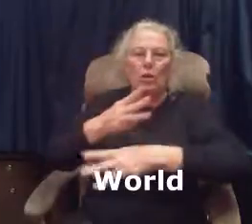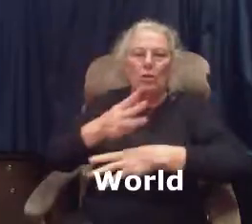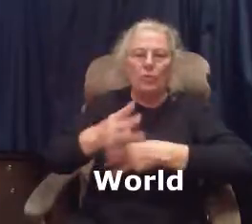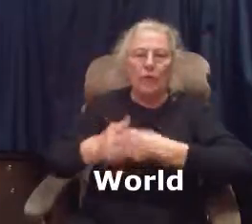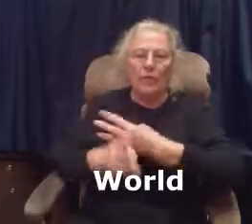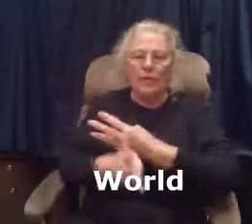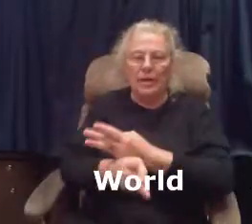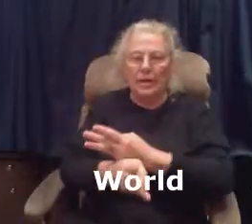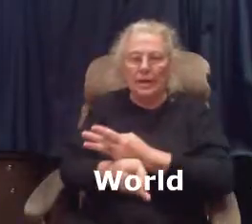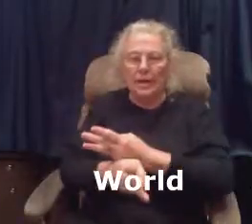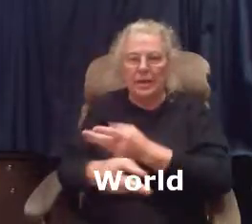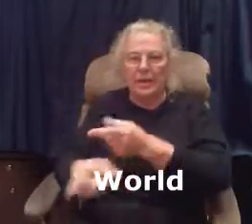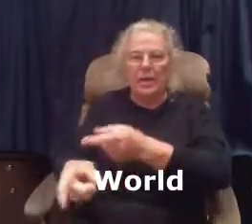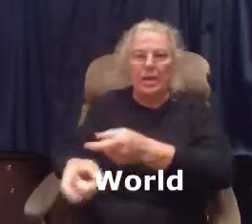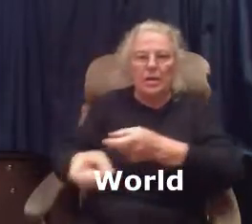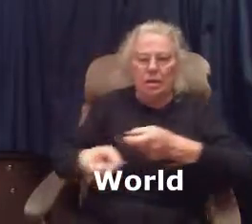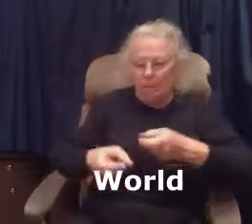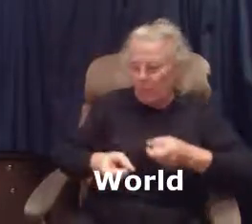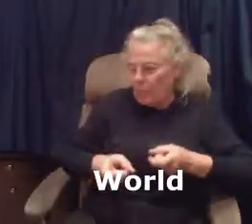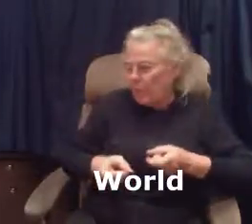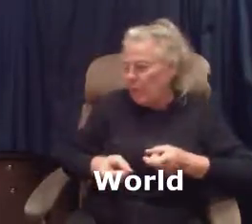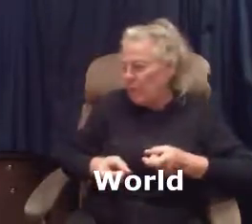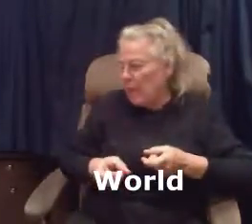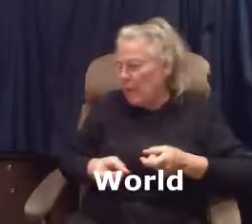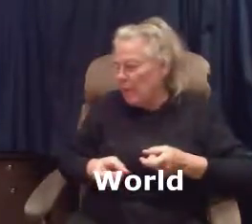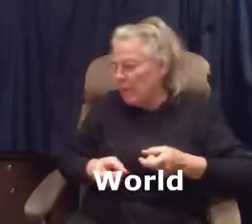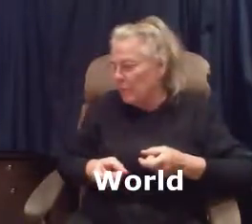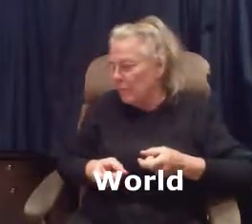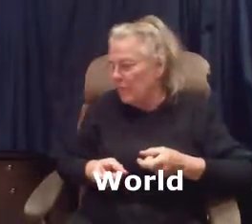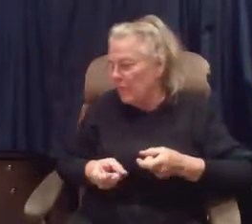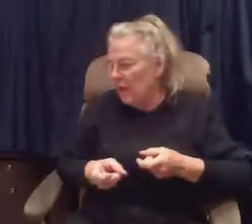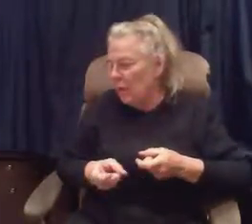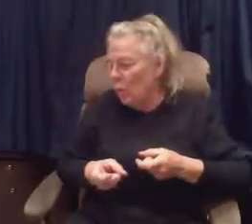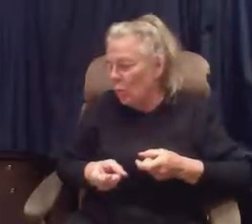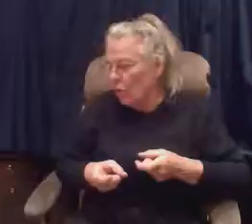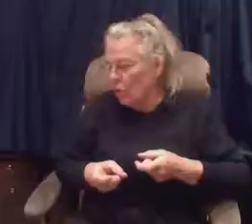around and landing. Pull it back. Vain world.